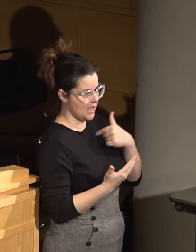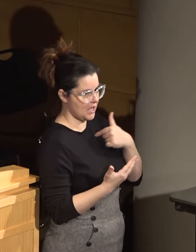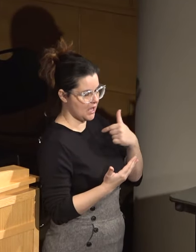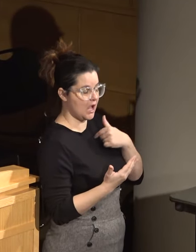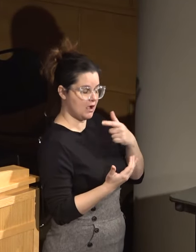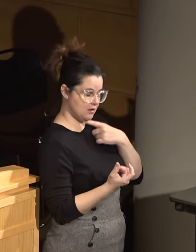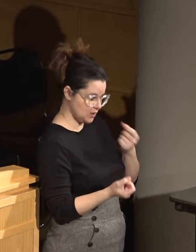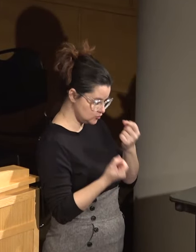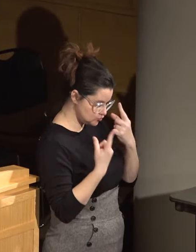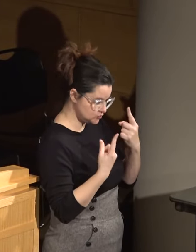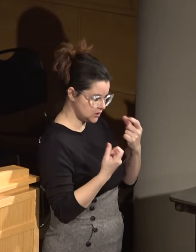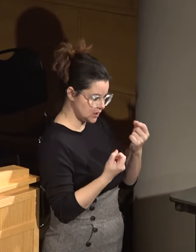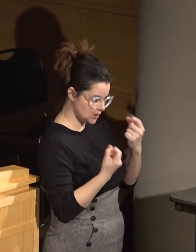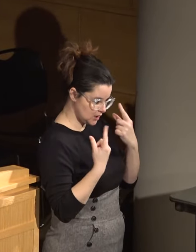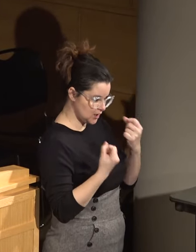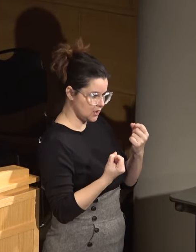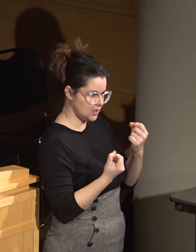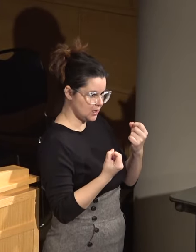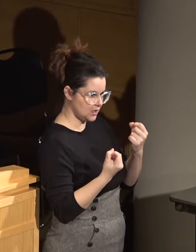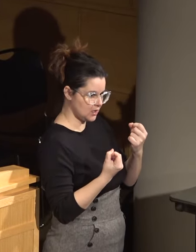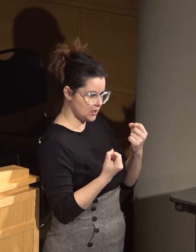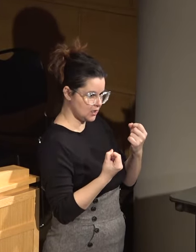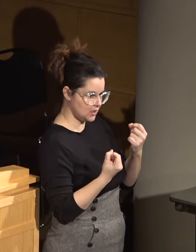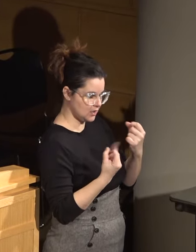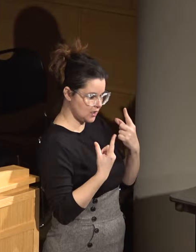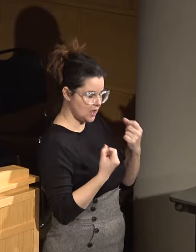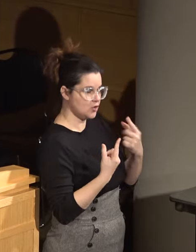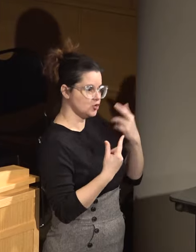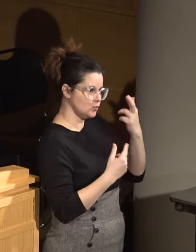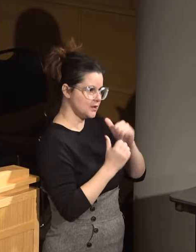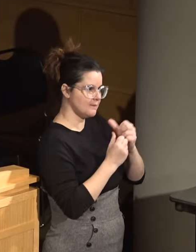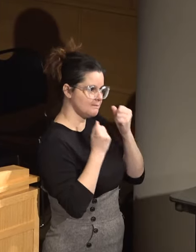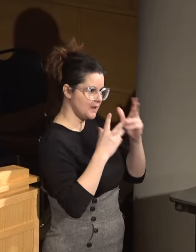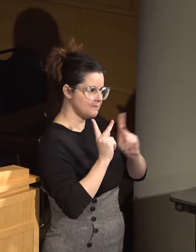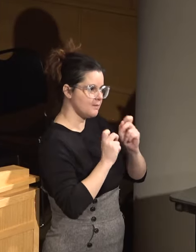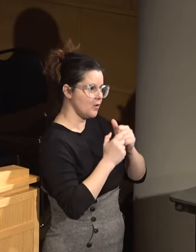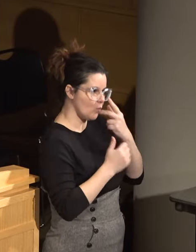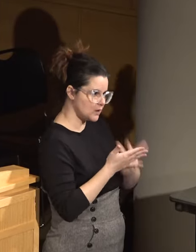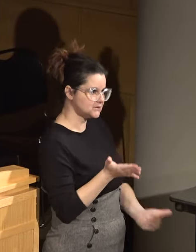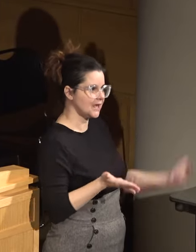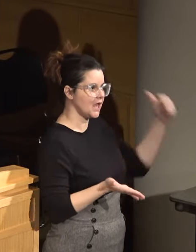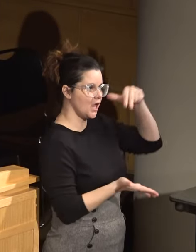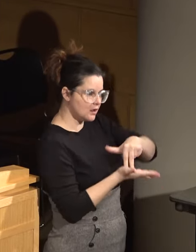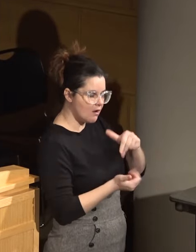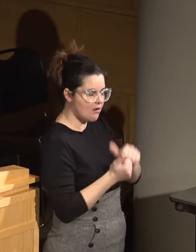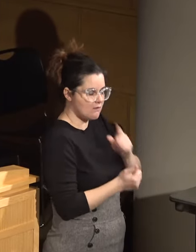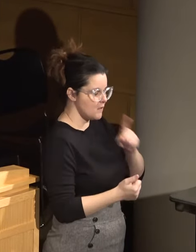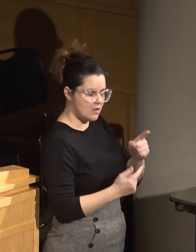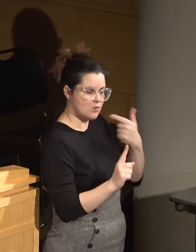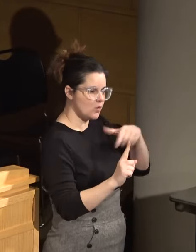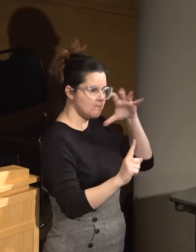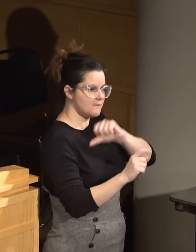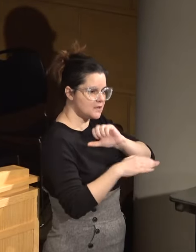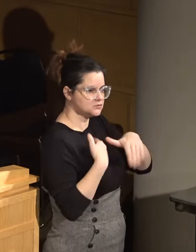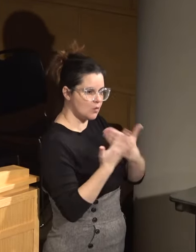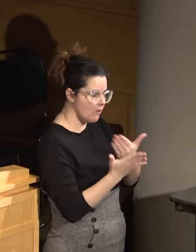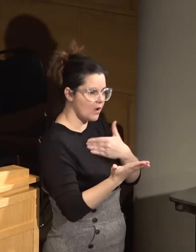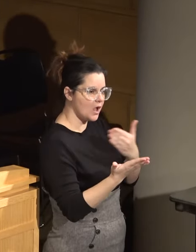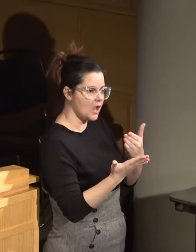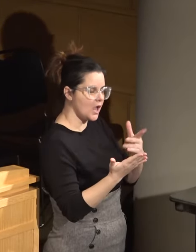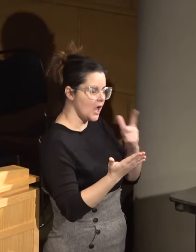I understand, but the reason, if we do that, a bunch of people will want to get up, and then we'll miss all the, so